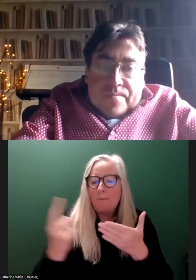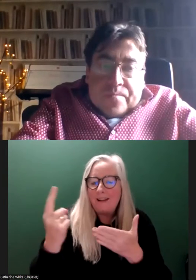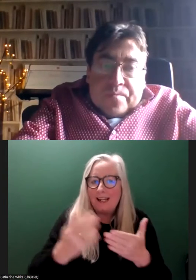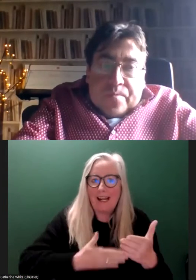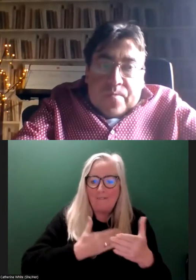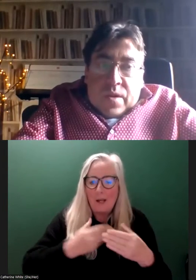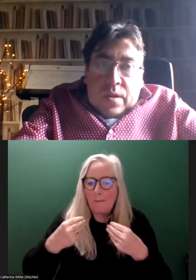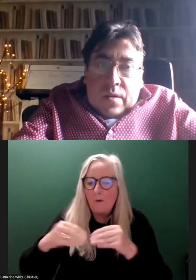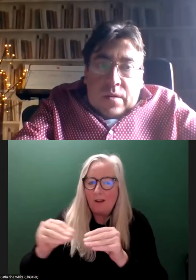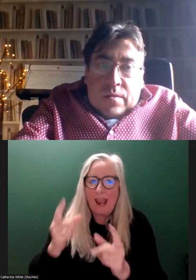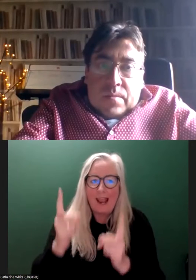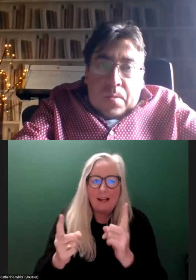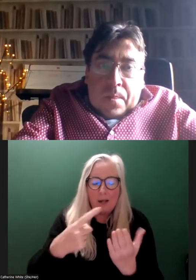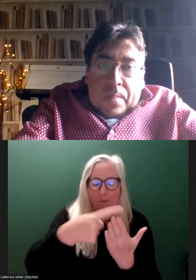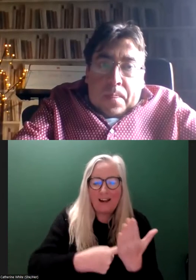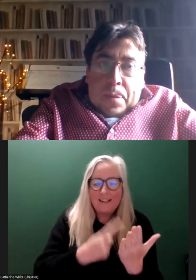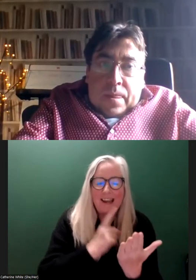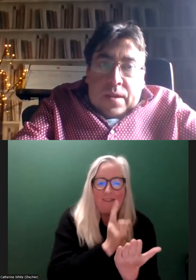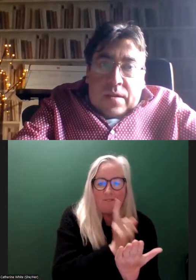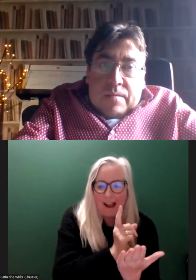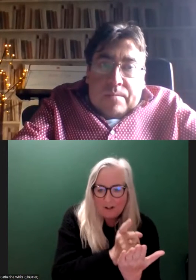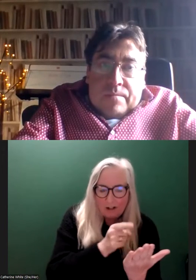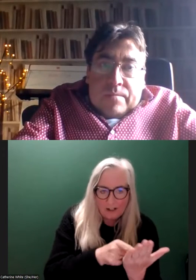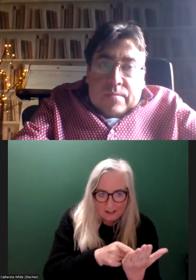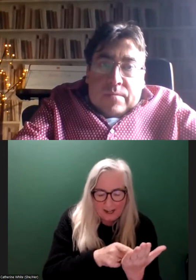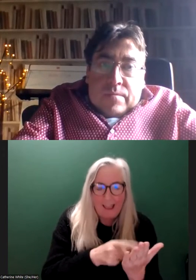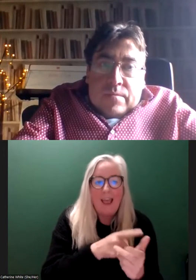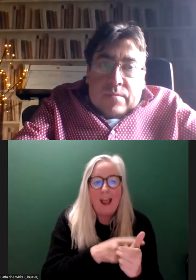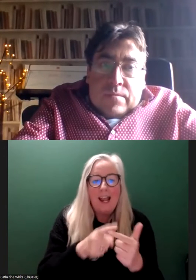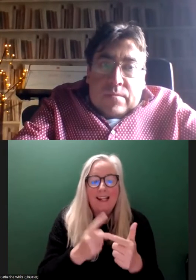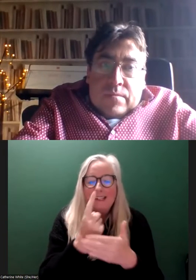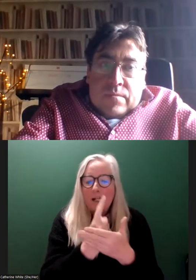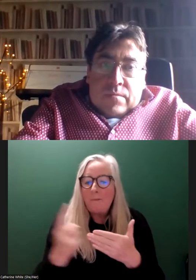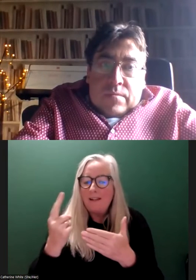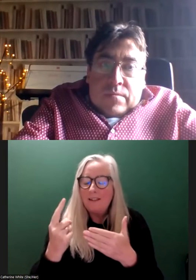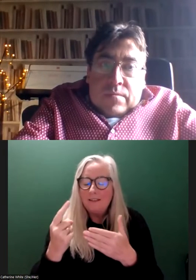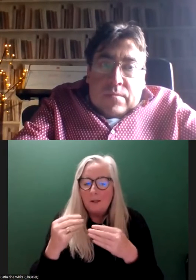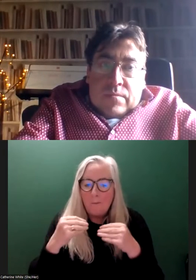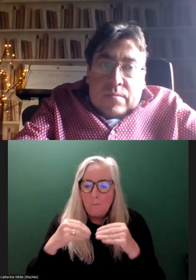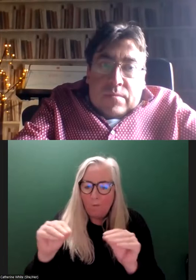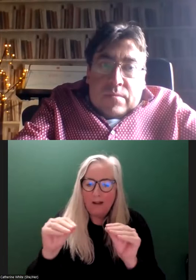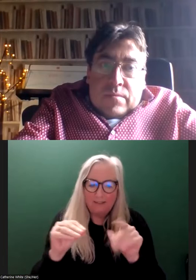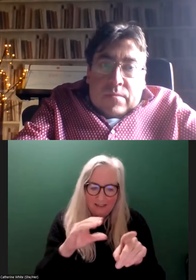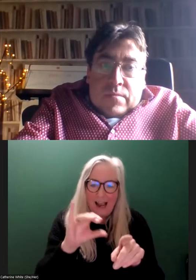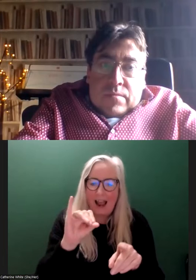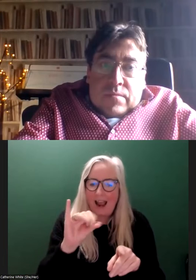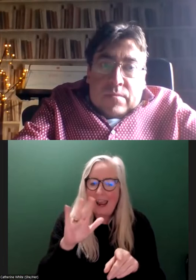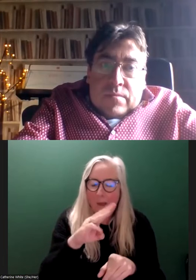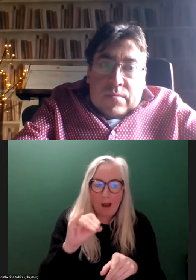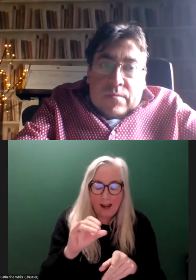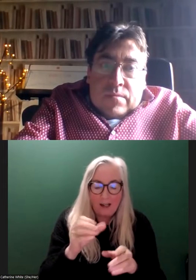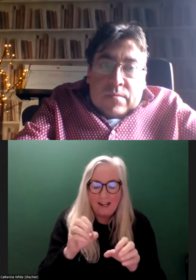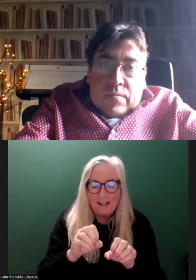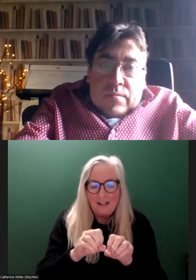as a policy advisor. I can also confirm that the Independent Living Movement, ILMI, launched a very excellent